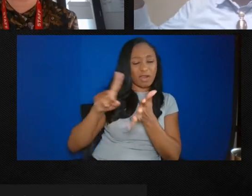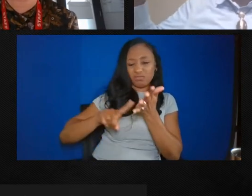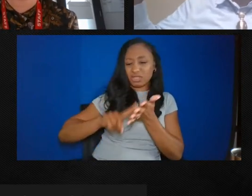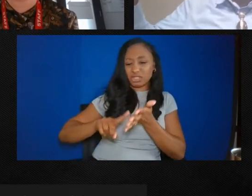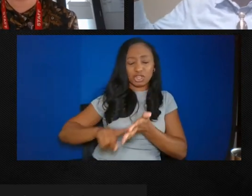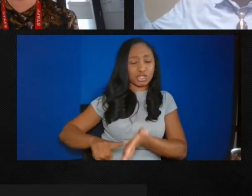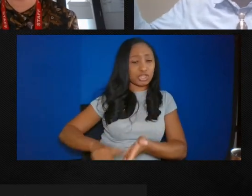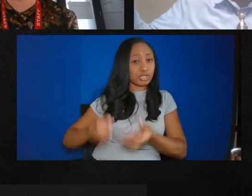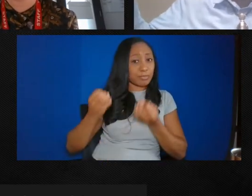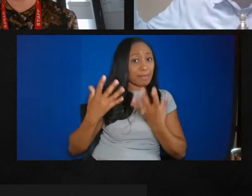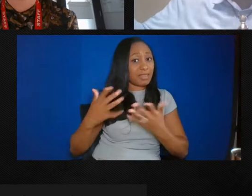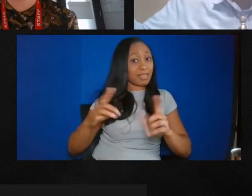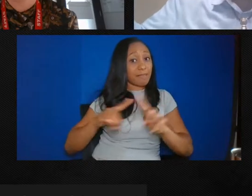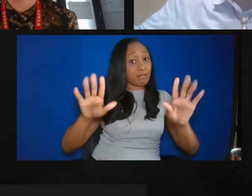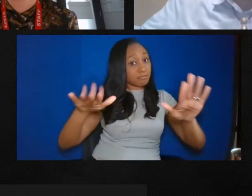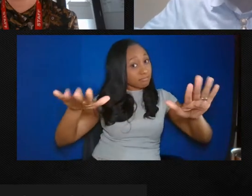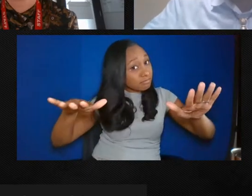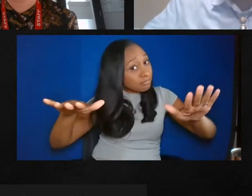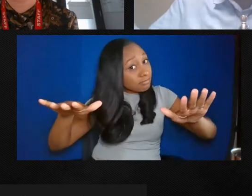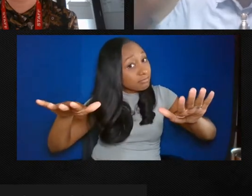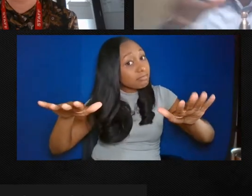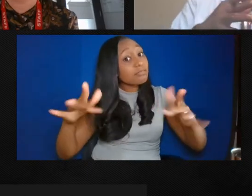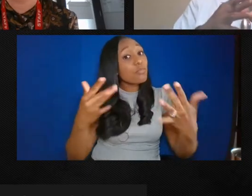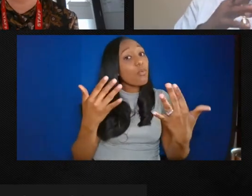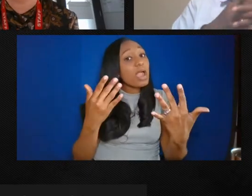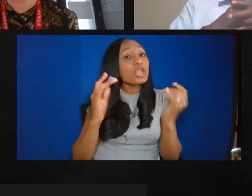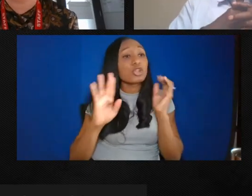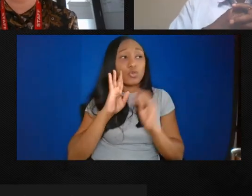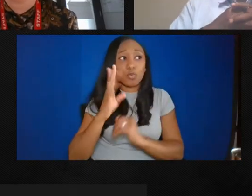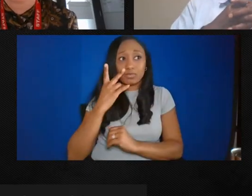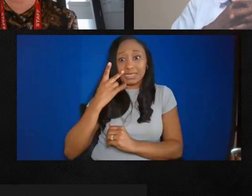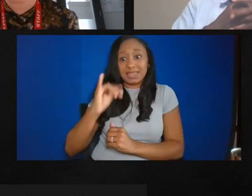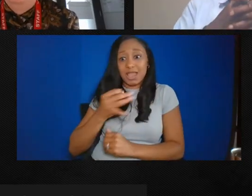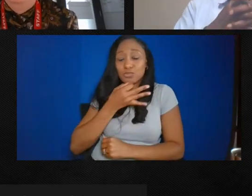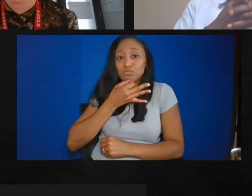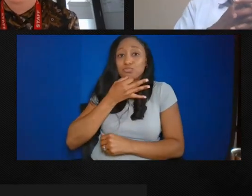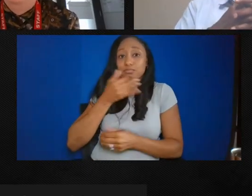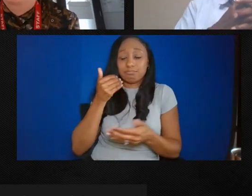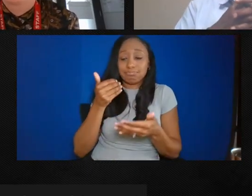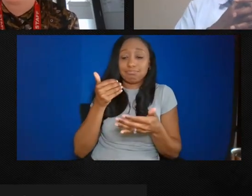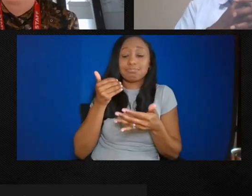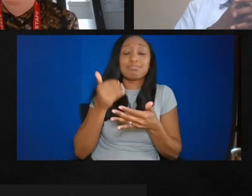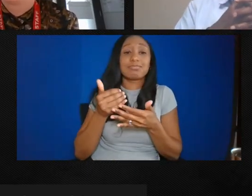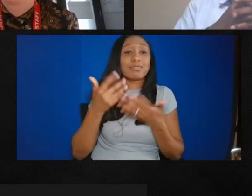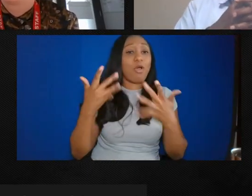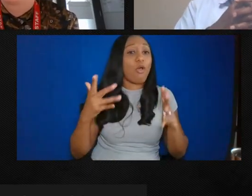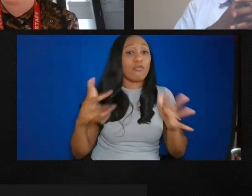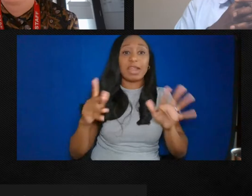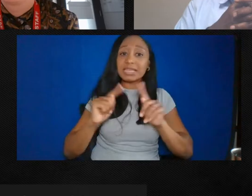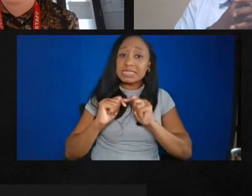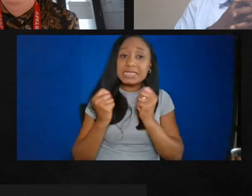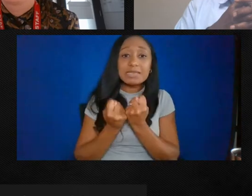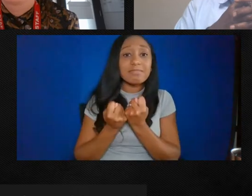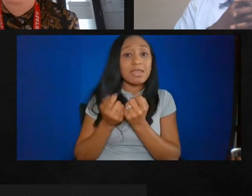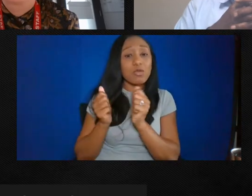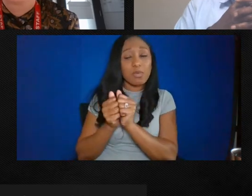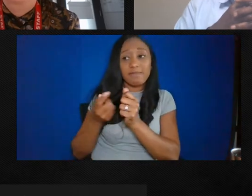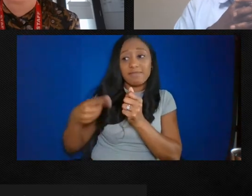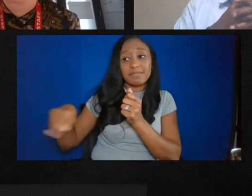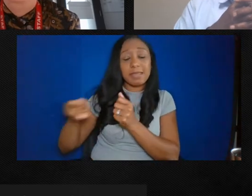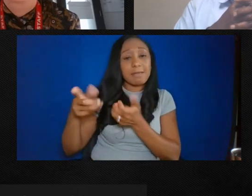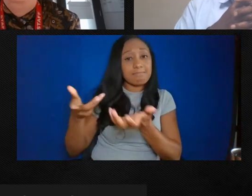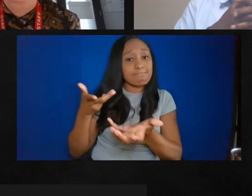So stand down, stand by, get ready. And so we're already teaming, bringing these